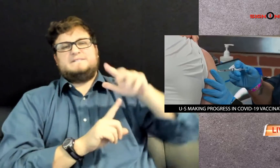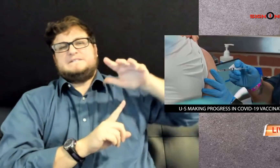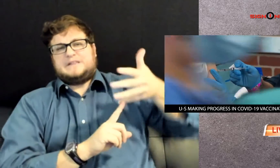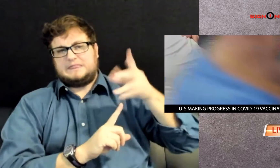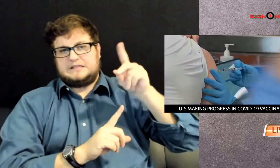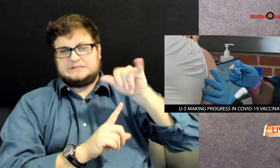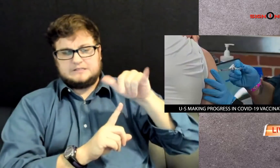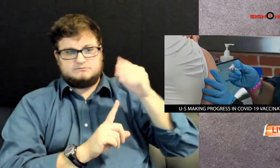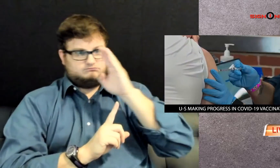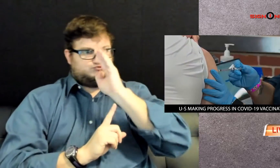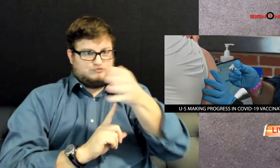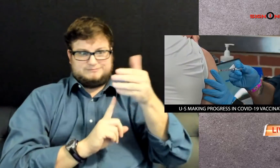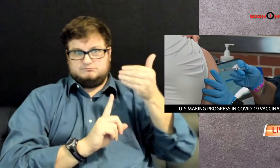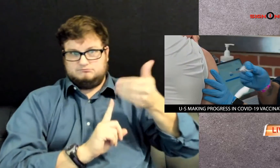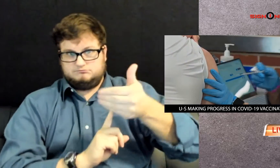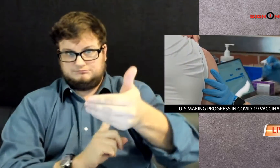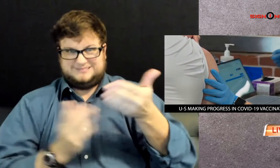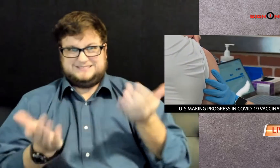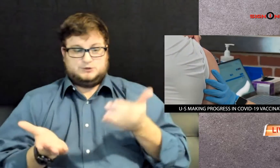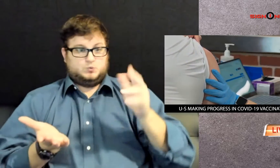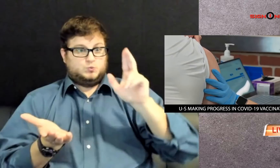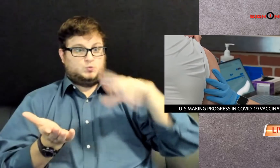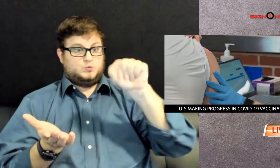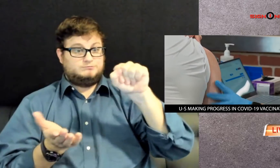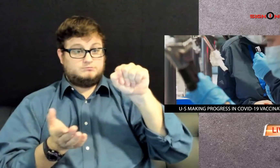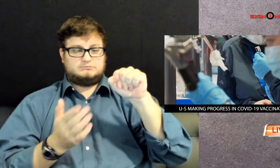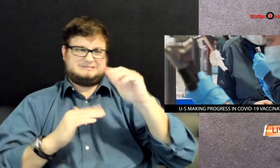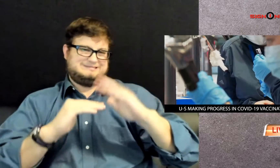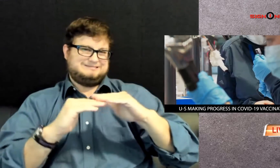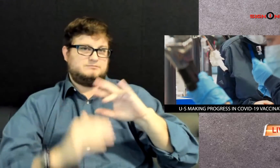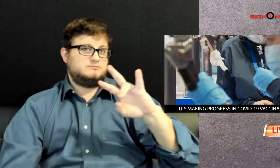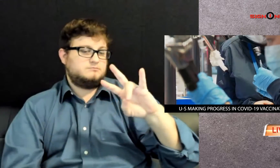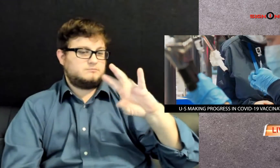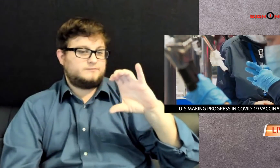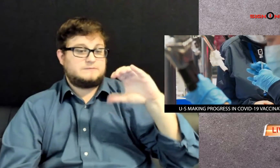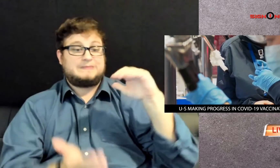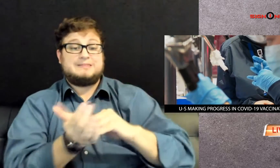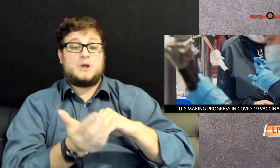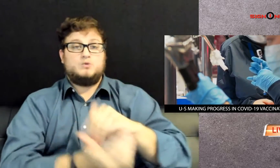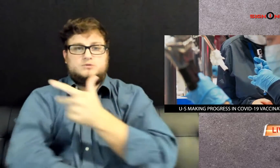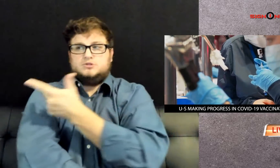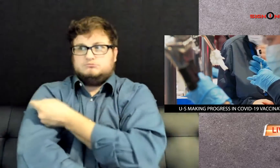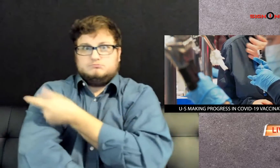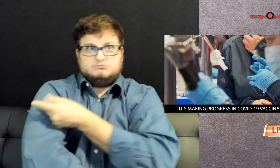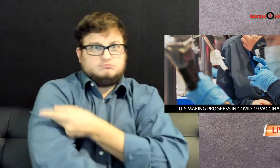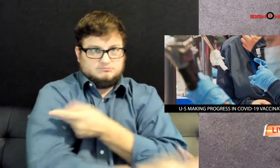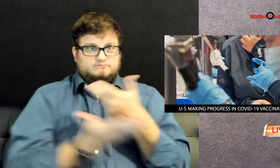According to the Centers for Disease Control and Prevention, as of Saturday,